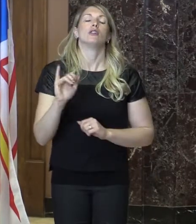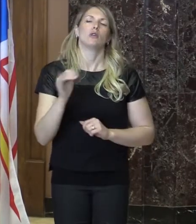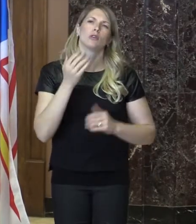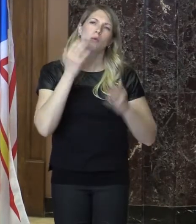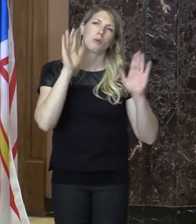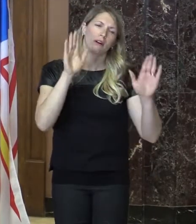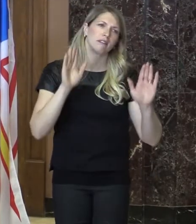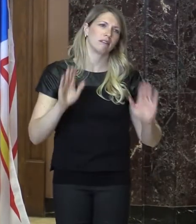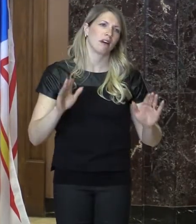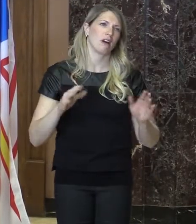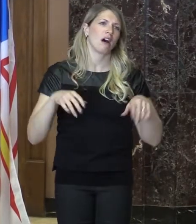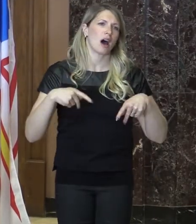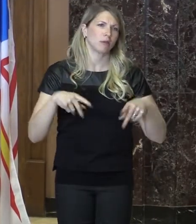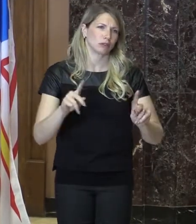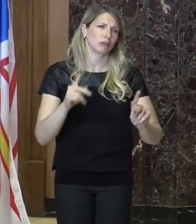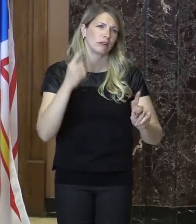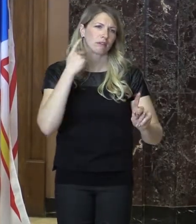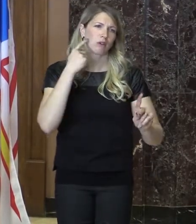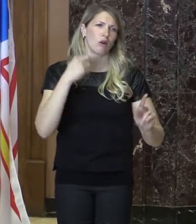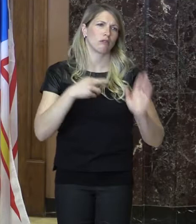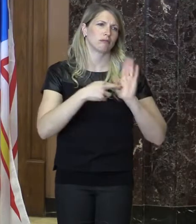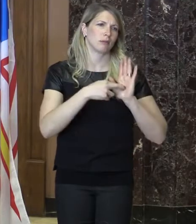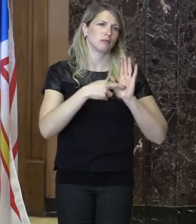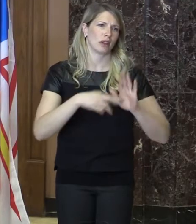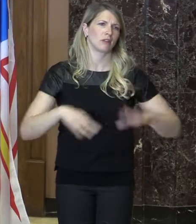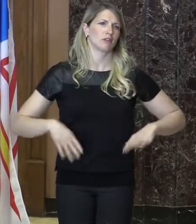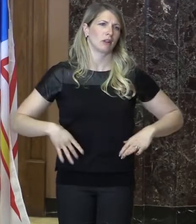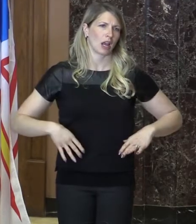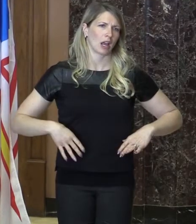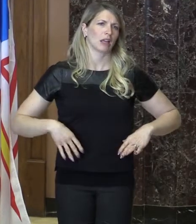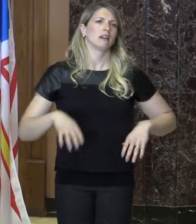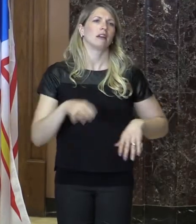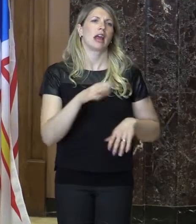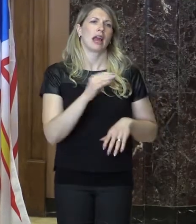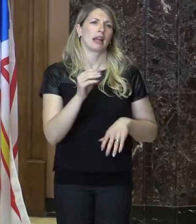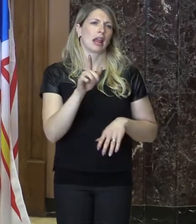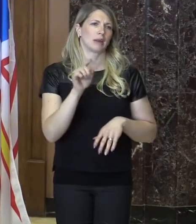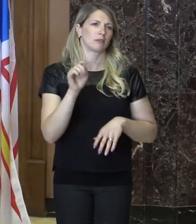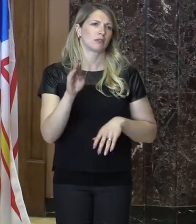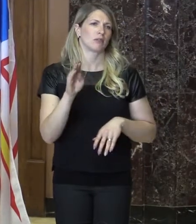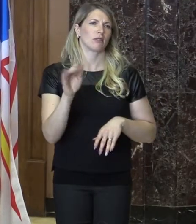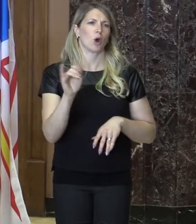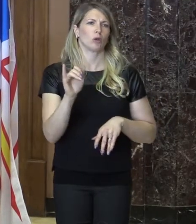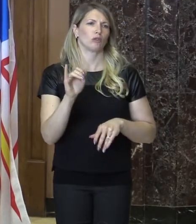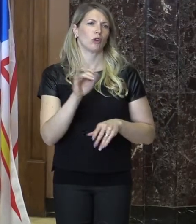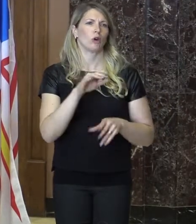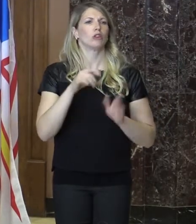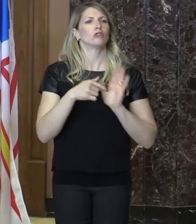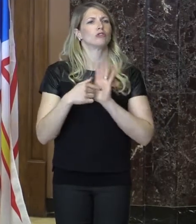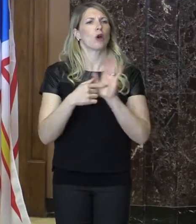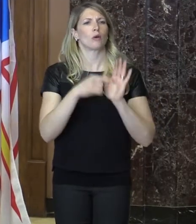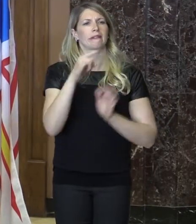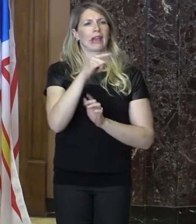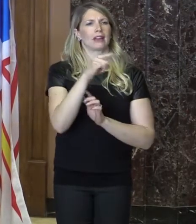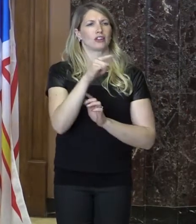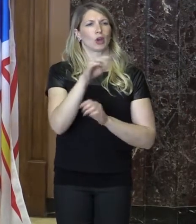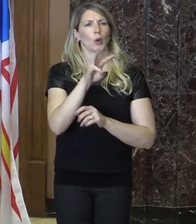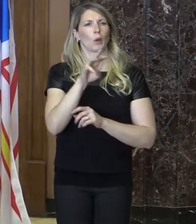opportunity to represent our province and the team of Gander Special Olympics Gander Wings. Thank you.